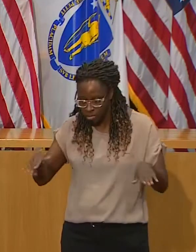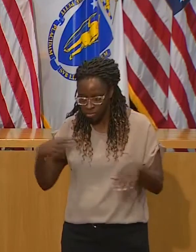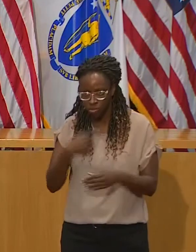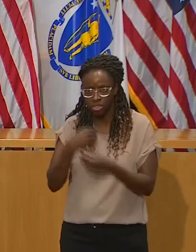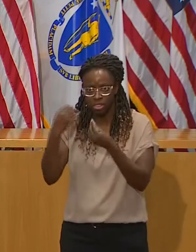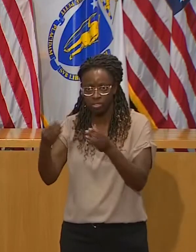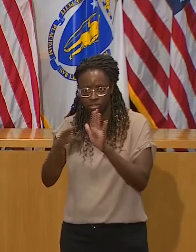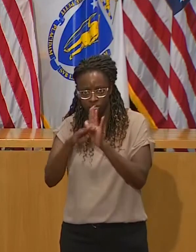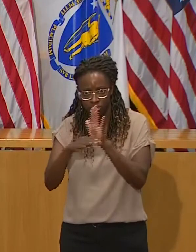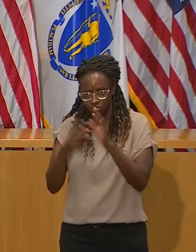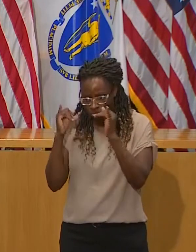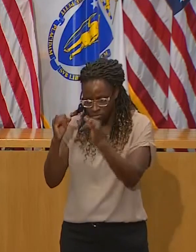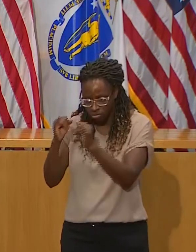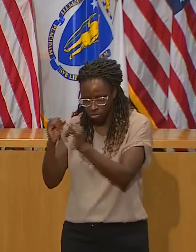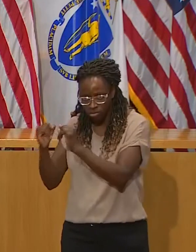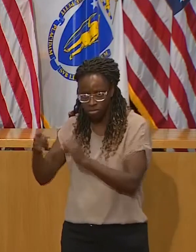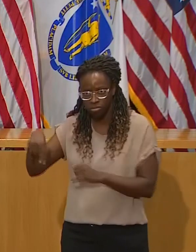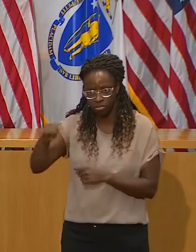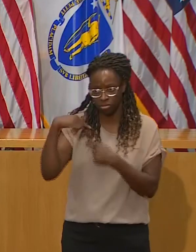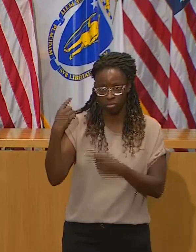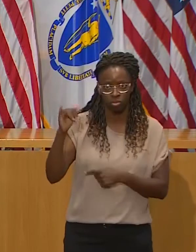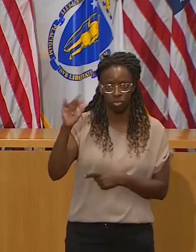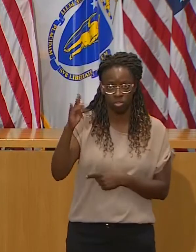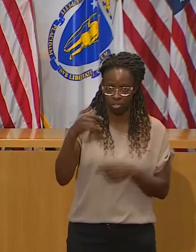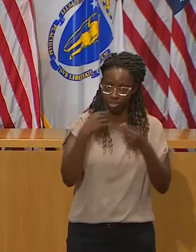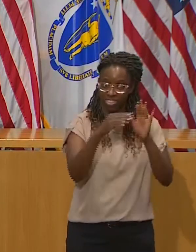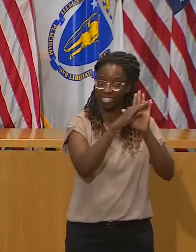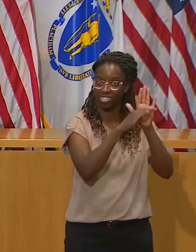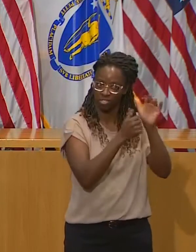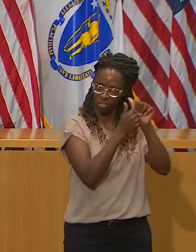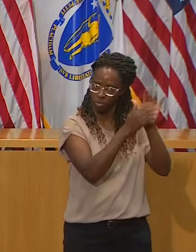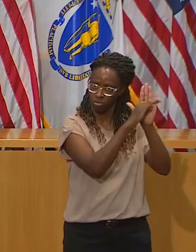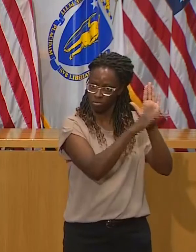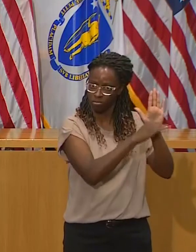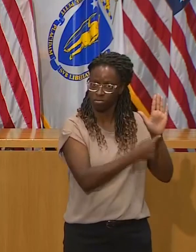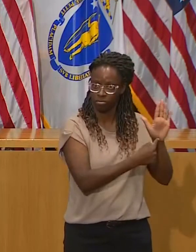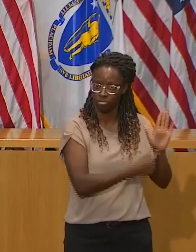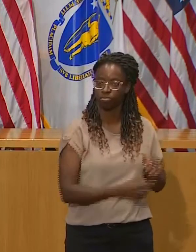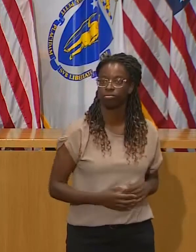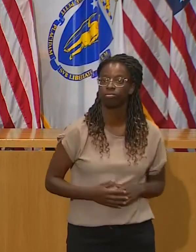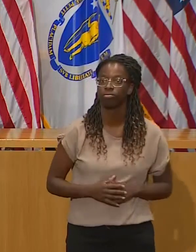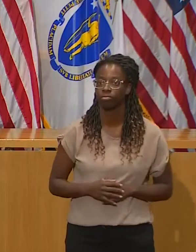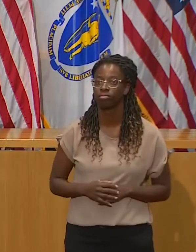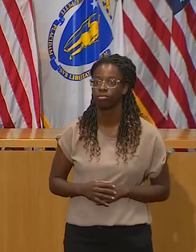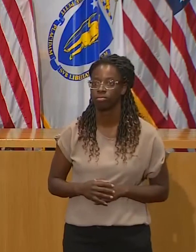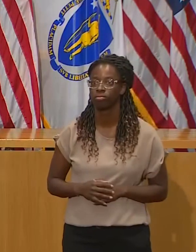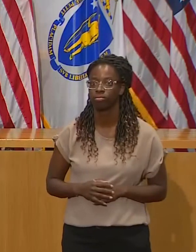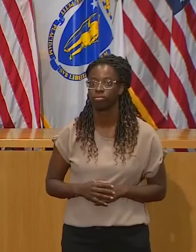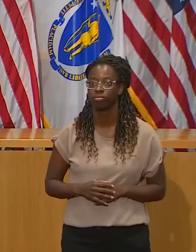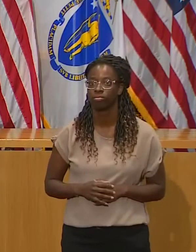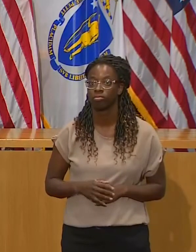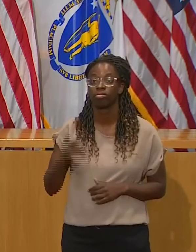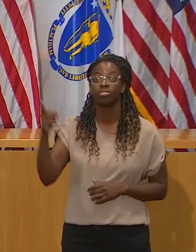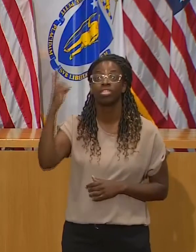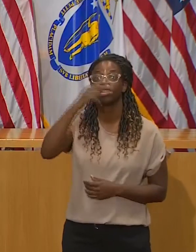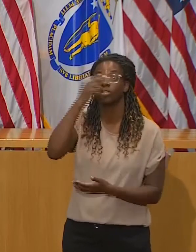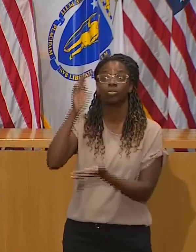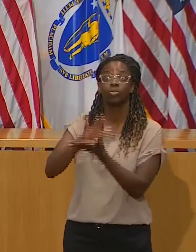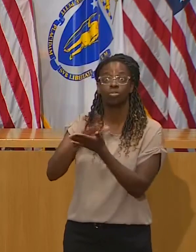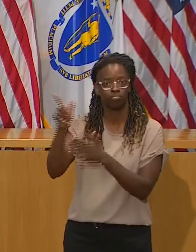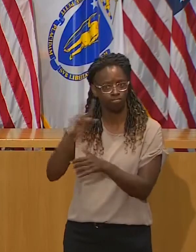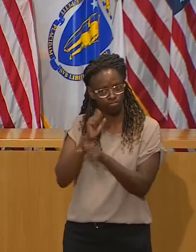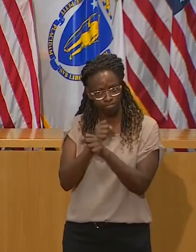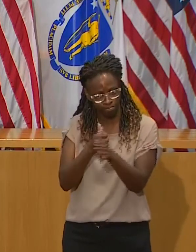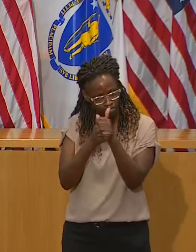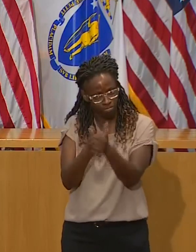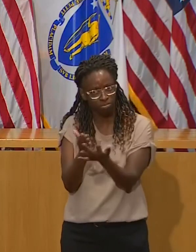that guidance would make it possible for kids to go to school. And I can make an argument that, at least at this